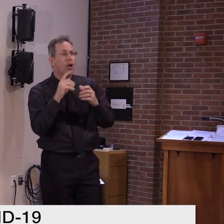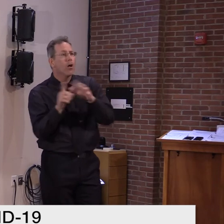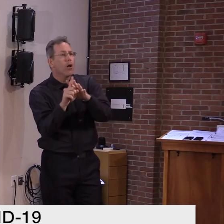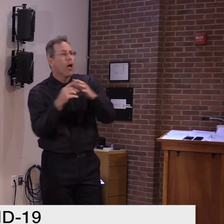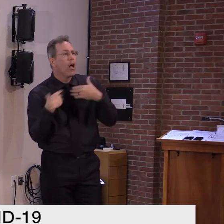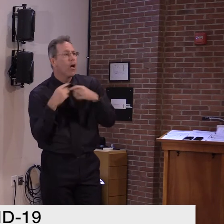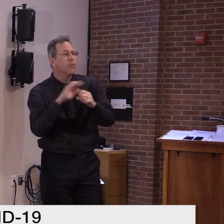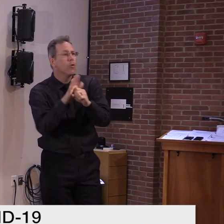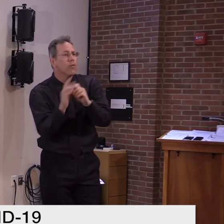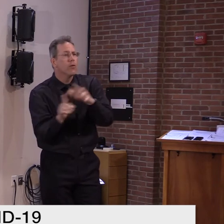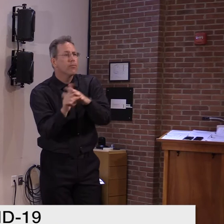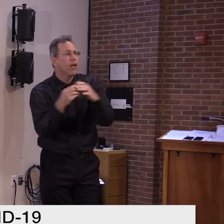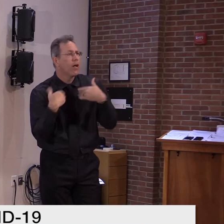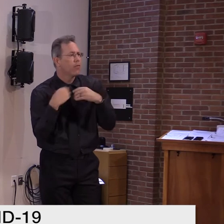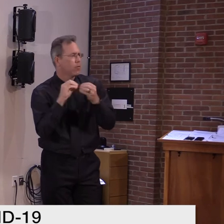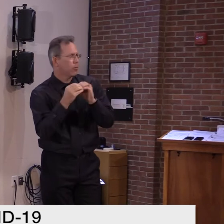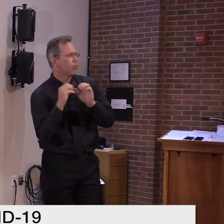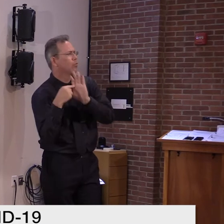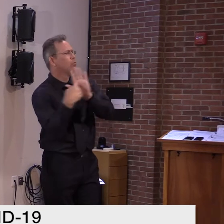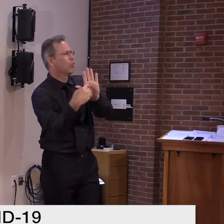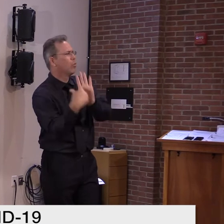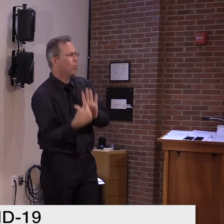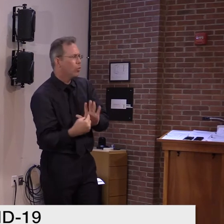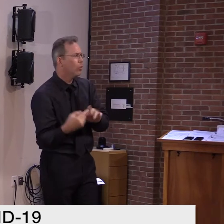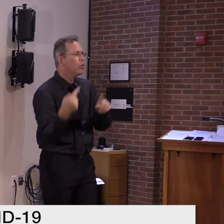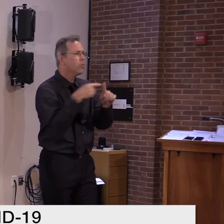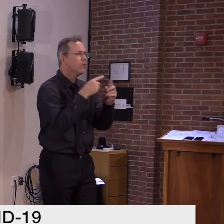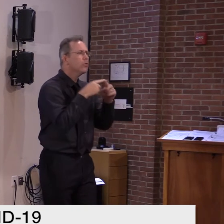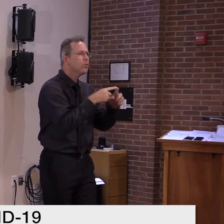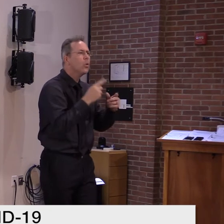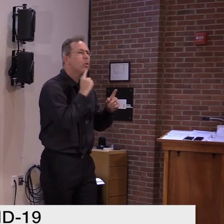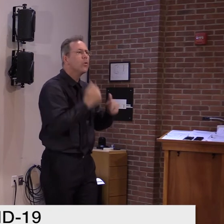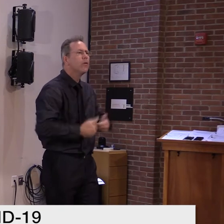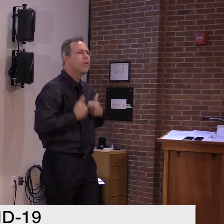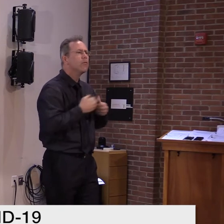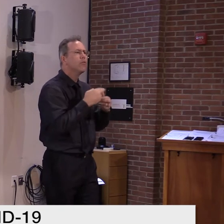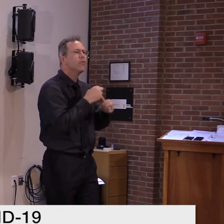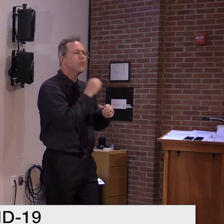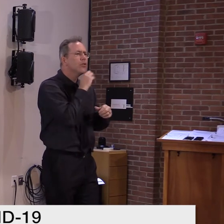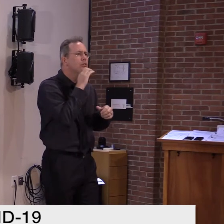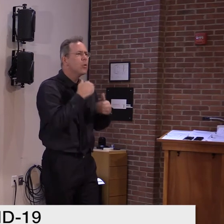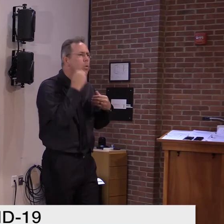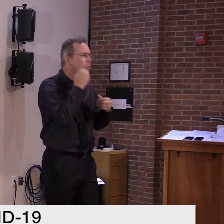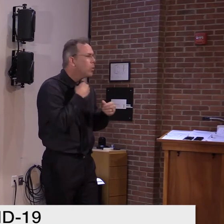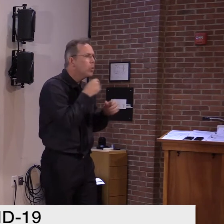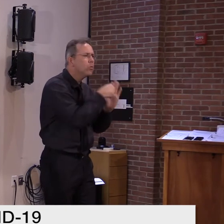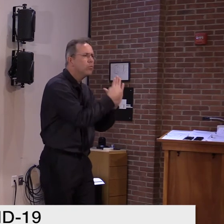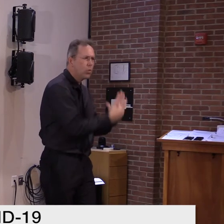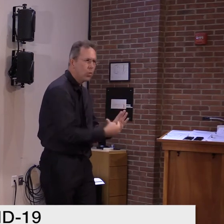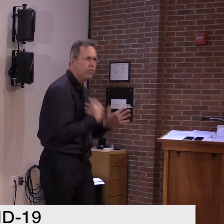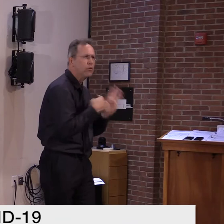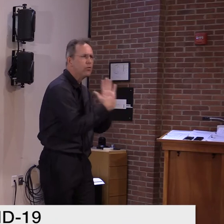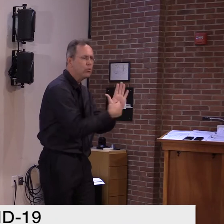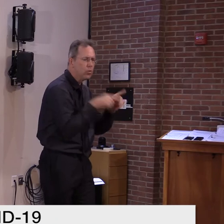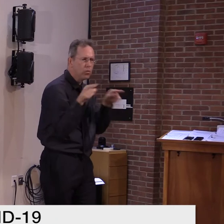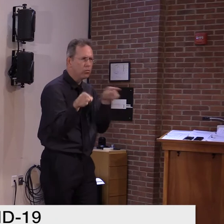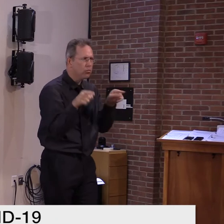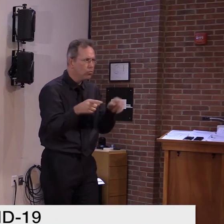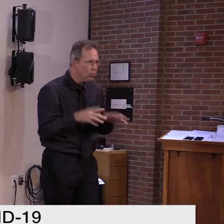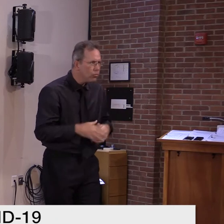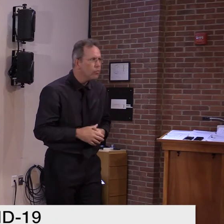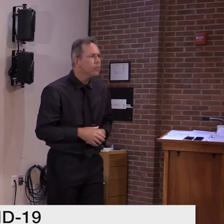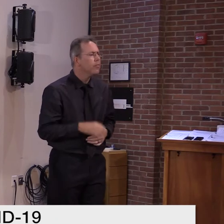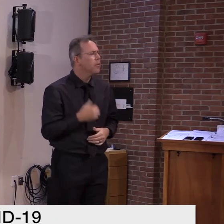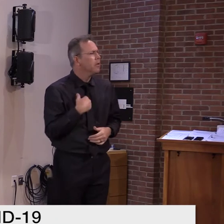uh, of residents and, um, of staff. And I believe I actually mentioned